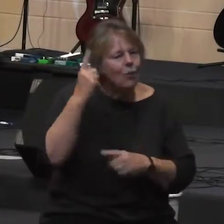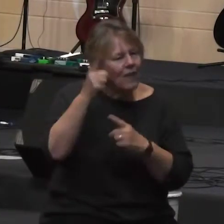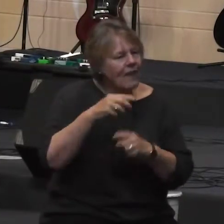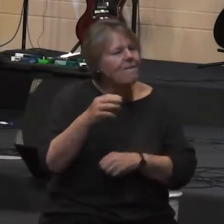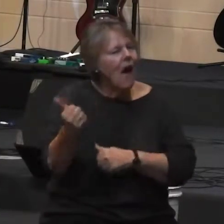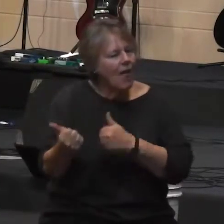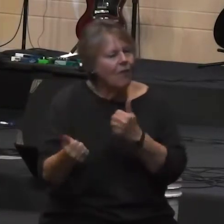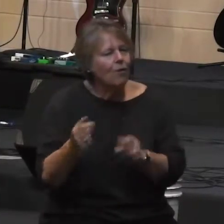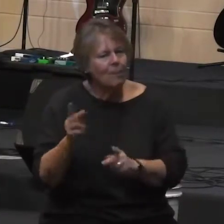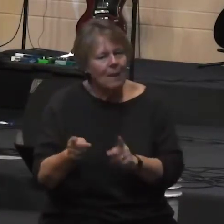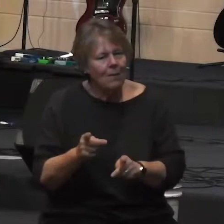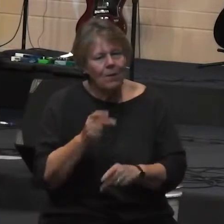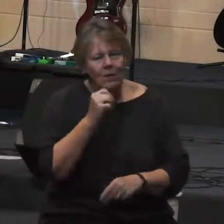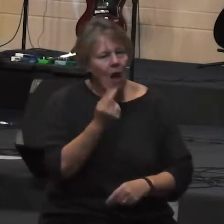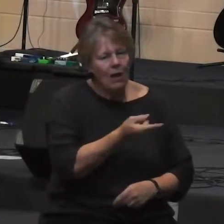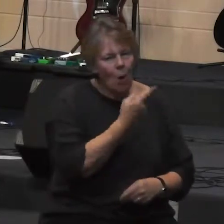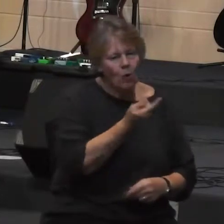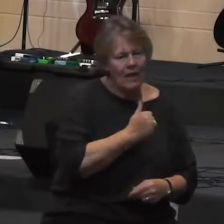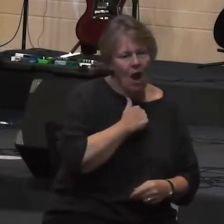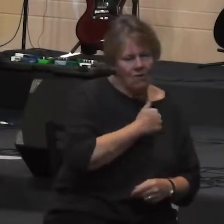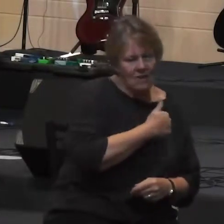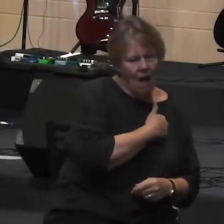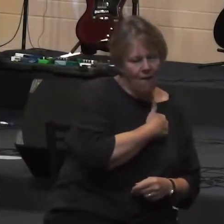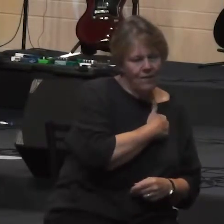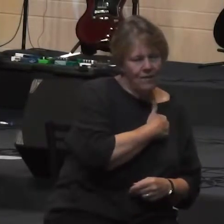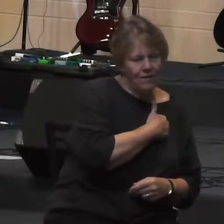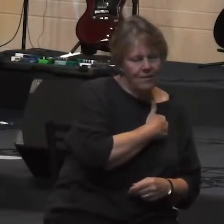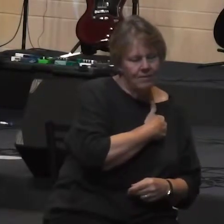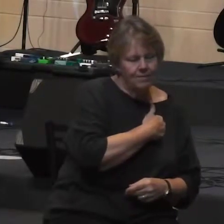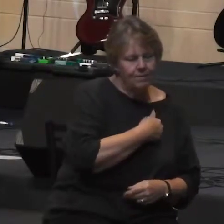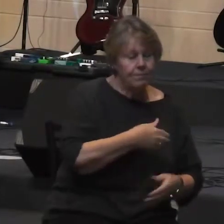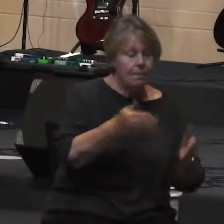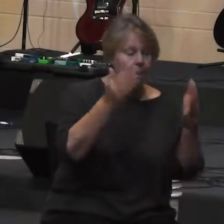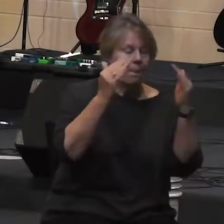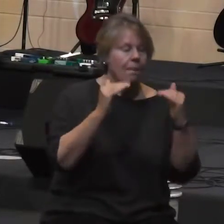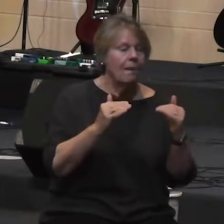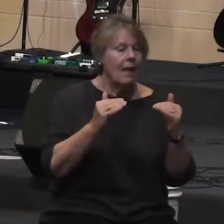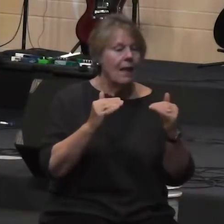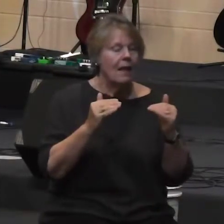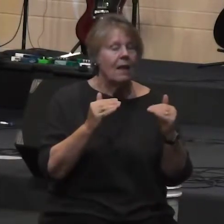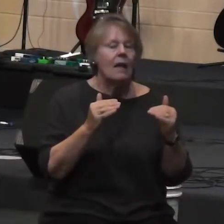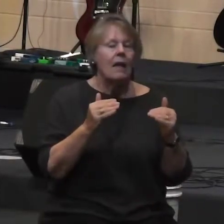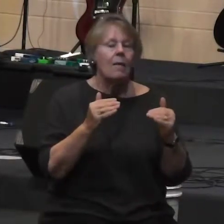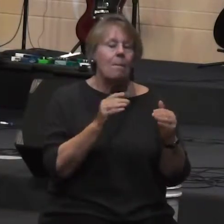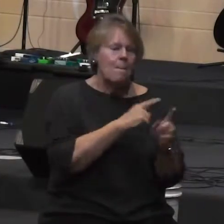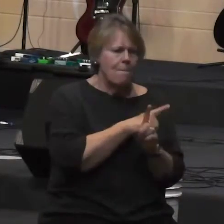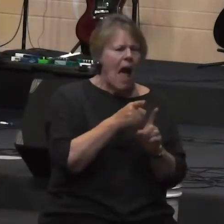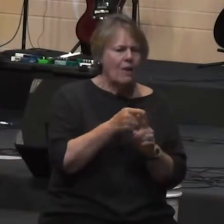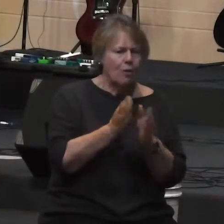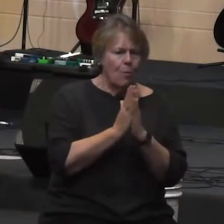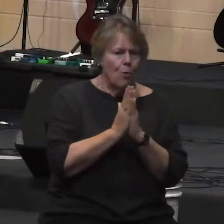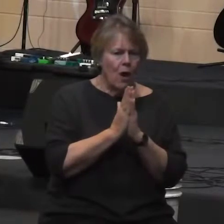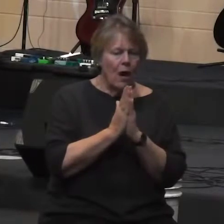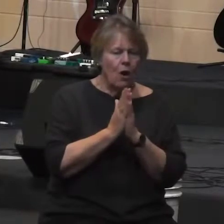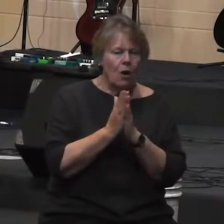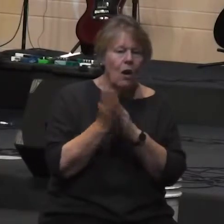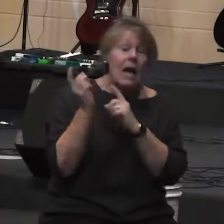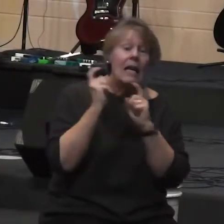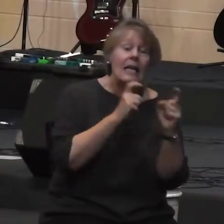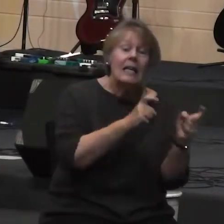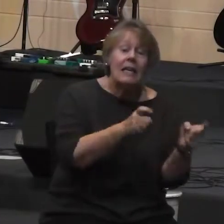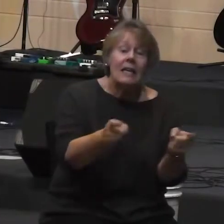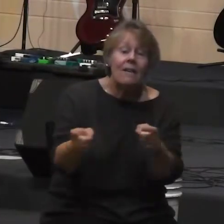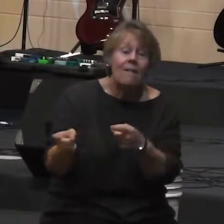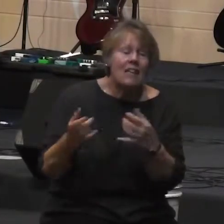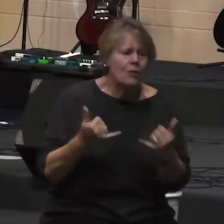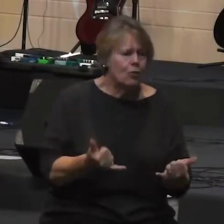and then last but not least give us today our daily bread what's meant